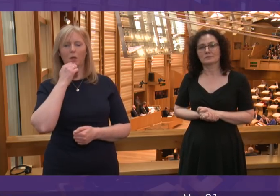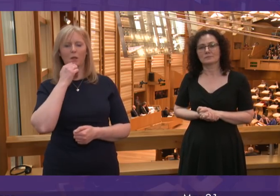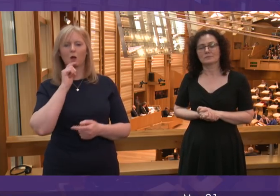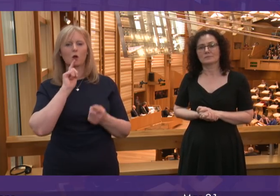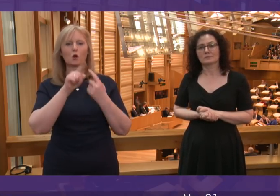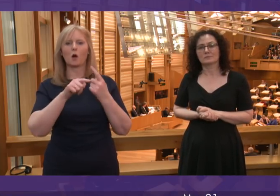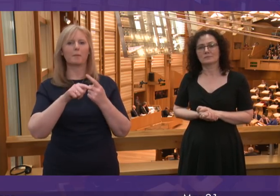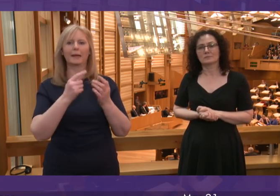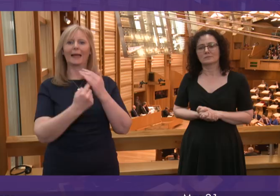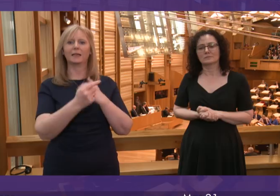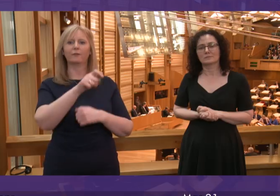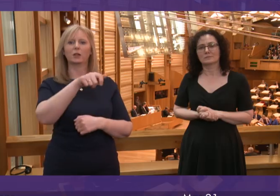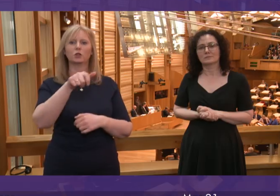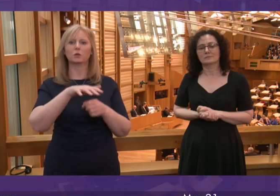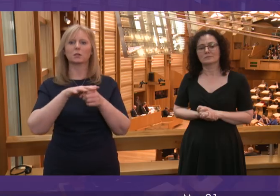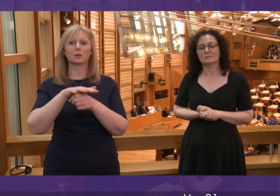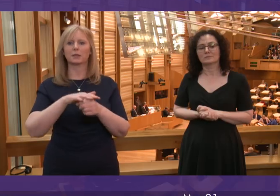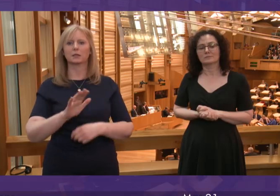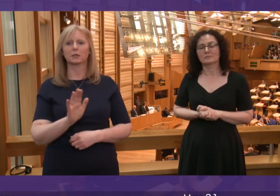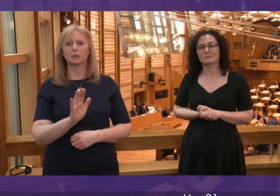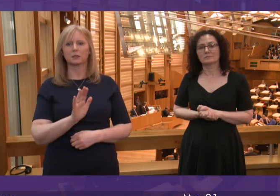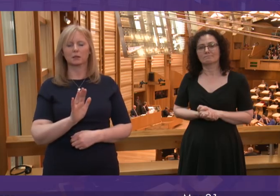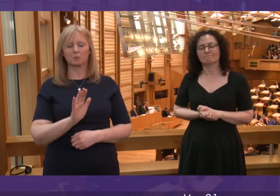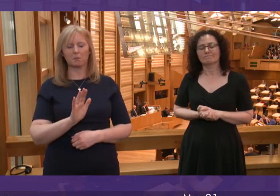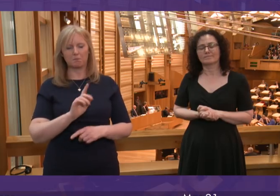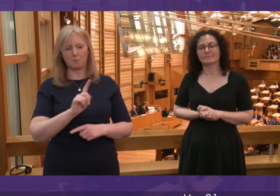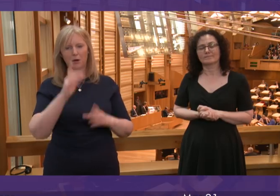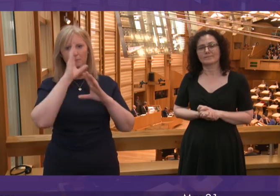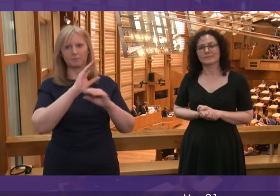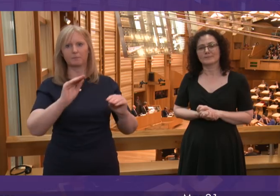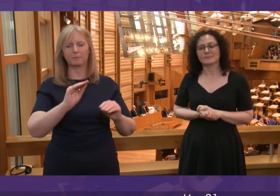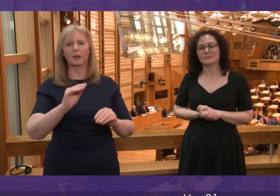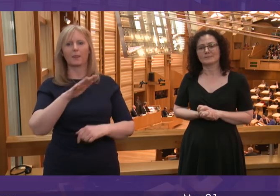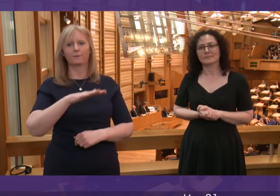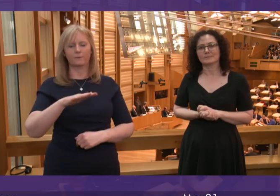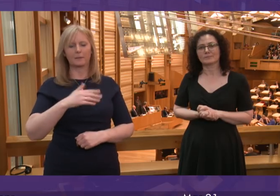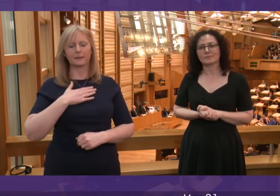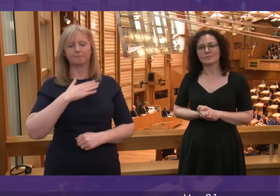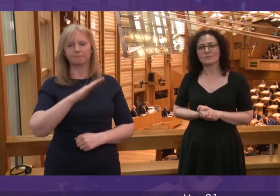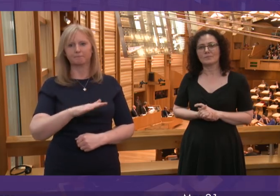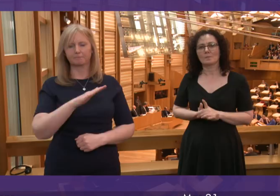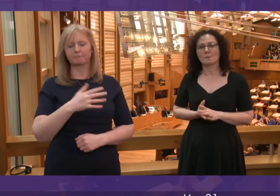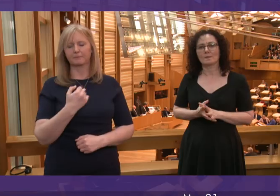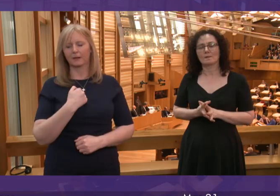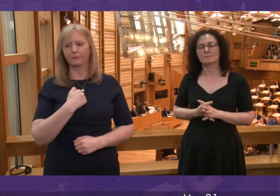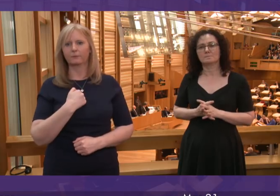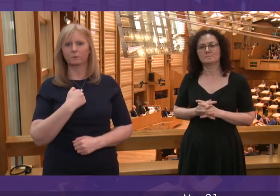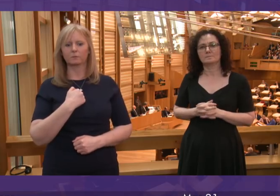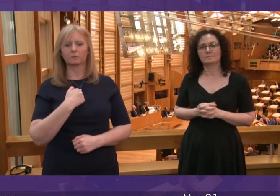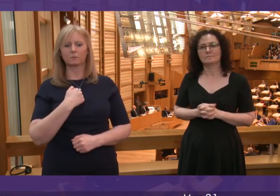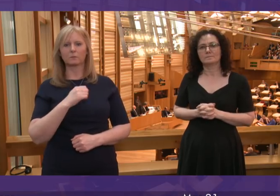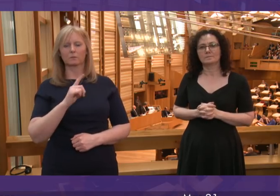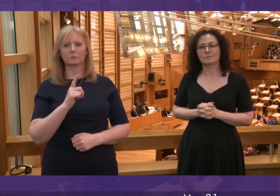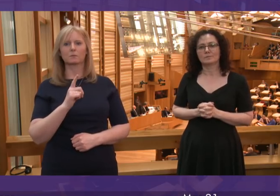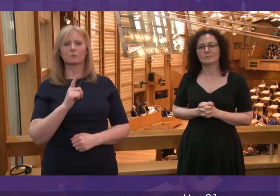on individual cases beyond saying that, of my thoughts and condolences are with the families concerned. I know that East Ayrshire Council are already looking at these